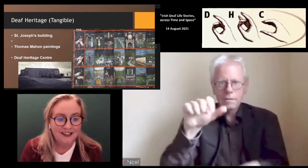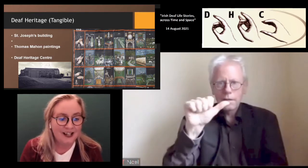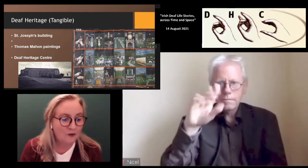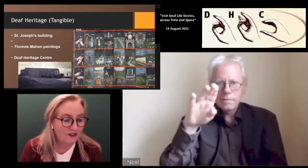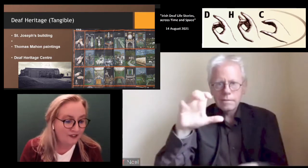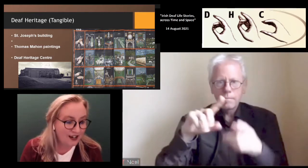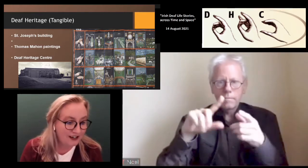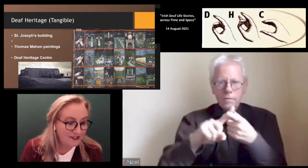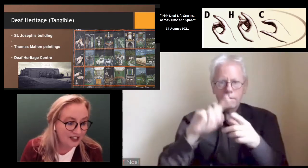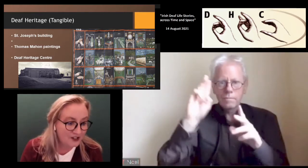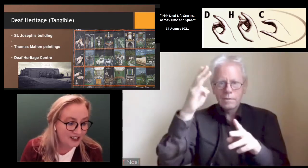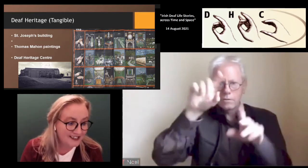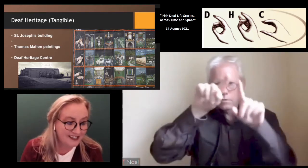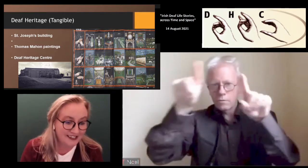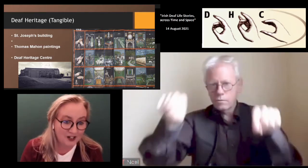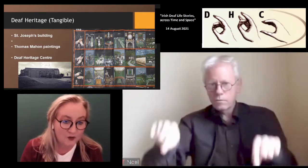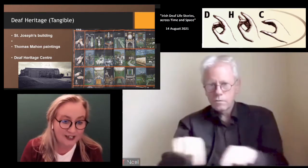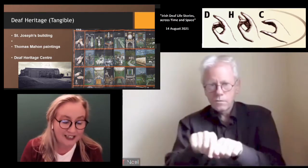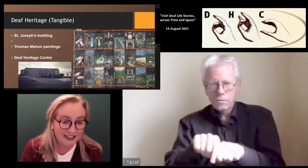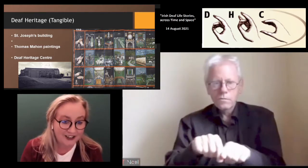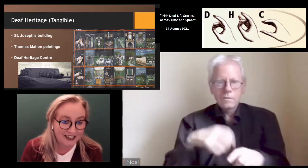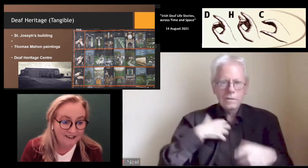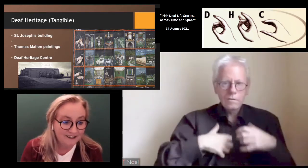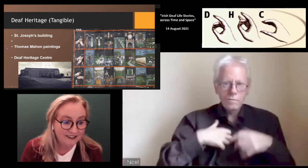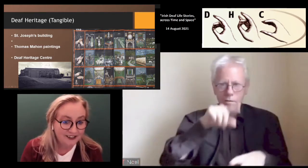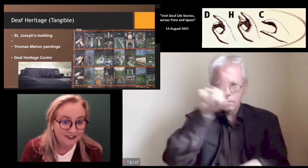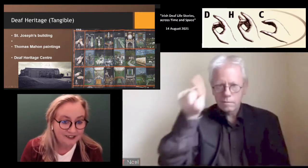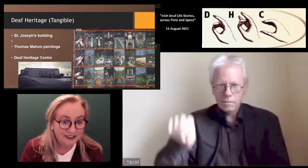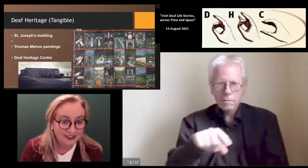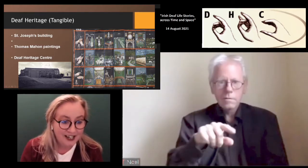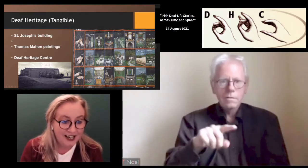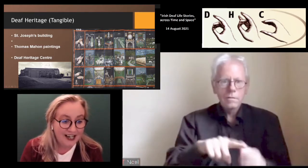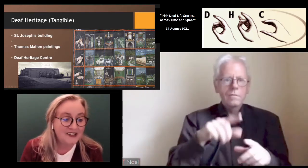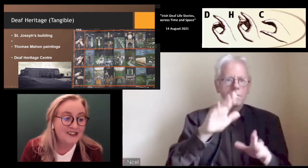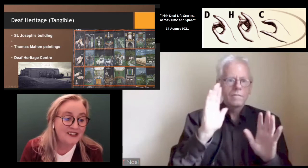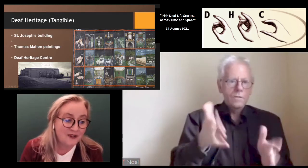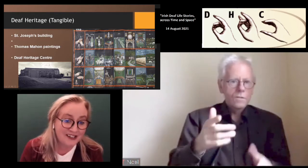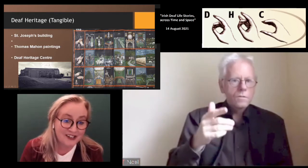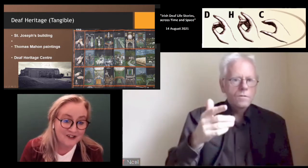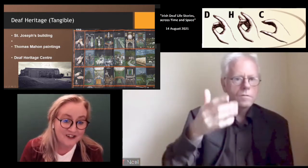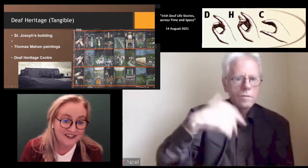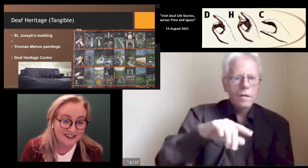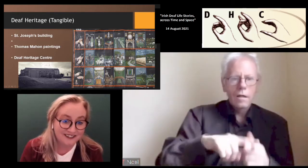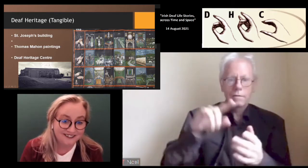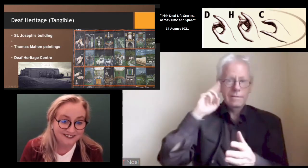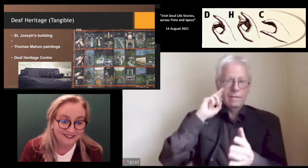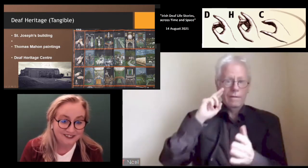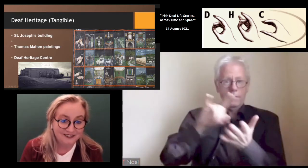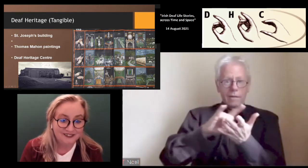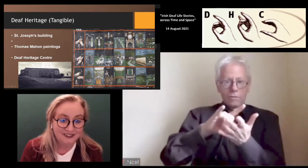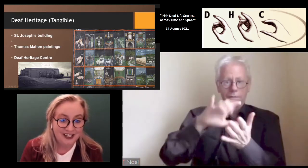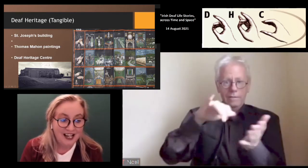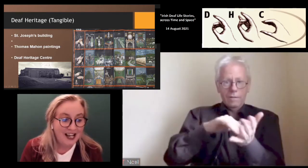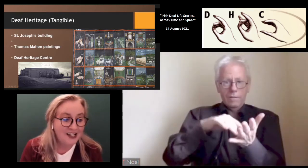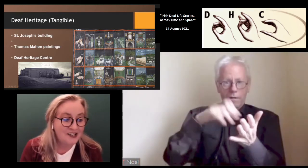that were involved, and you can see that quite clearly. And it is quite interesting,